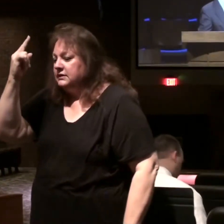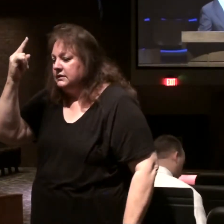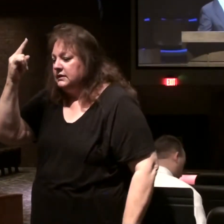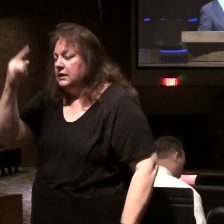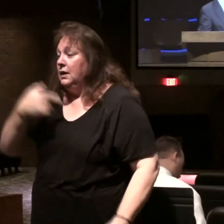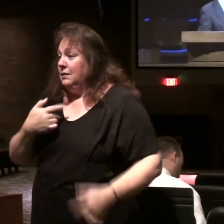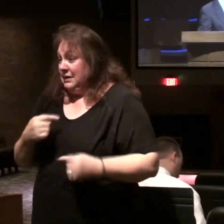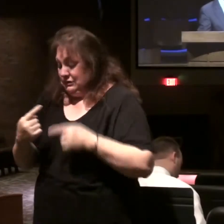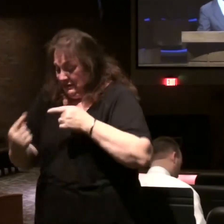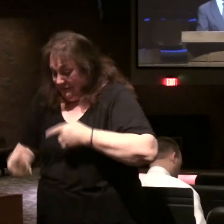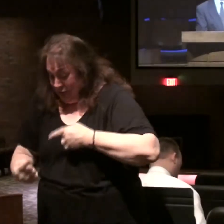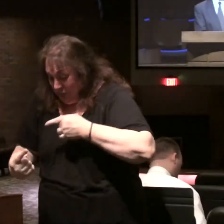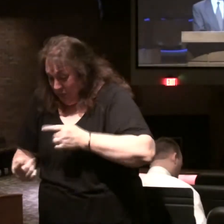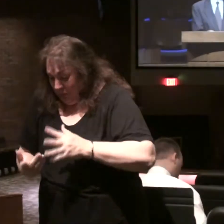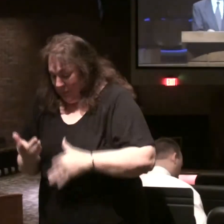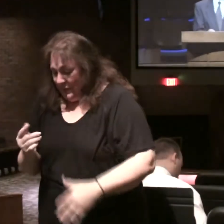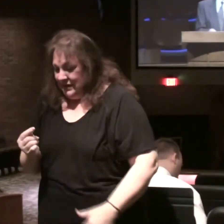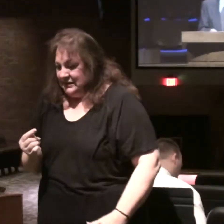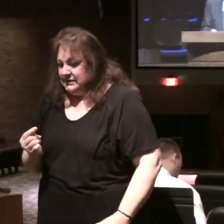when I'm trying to work through something